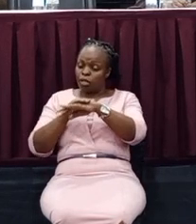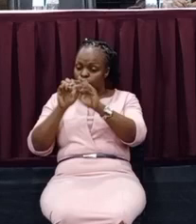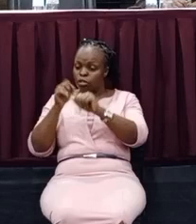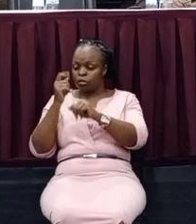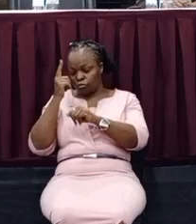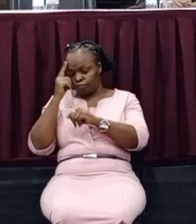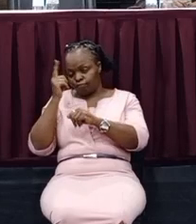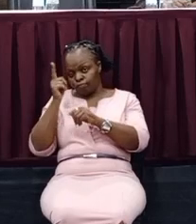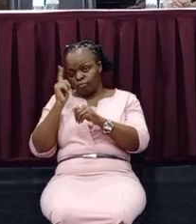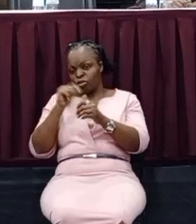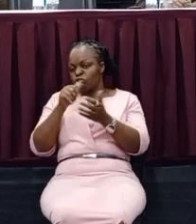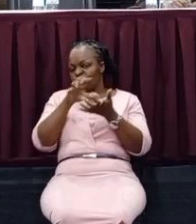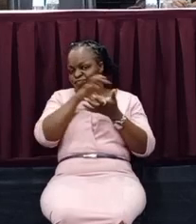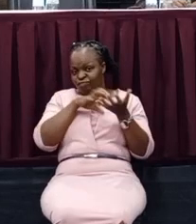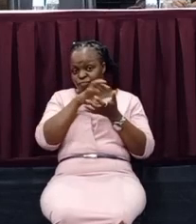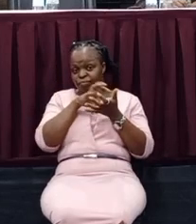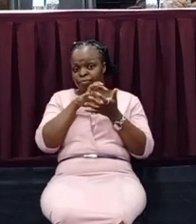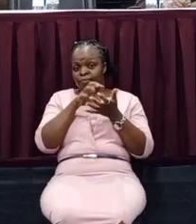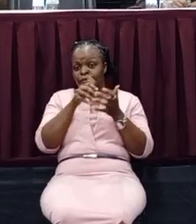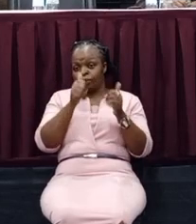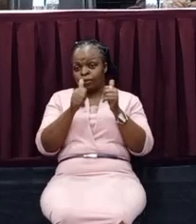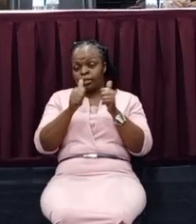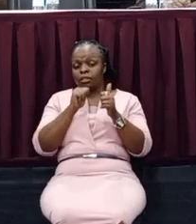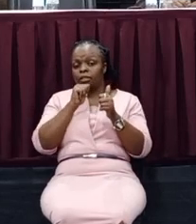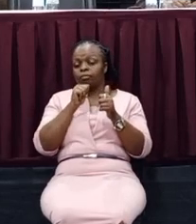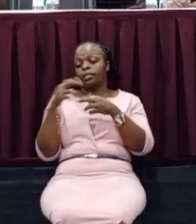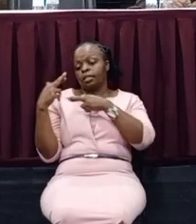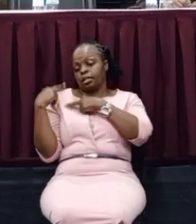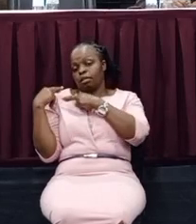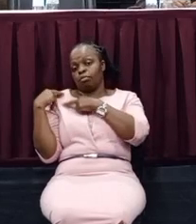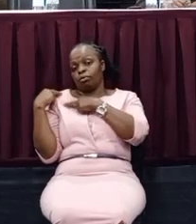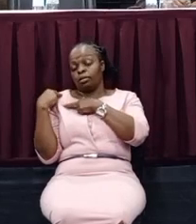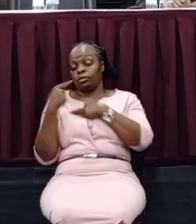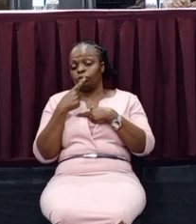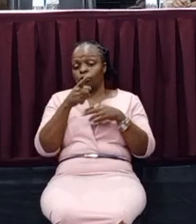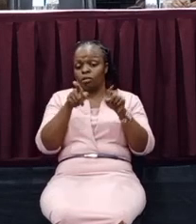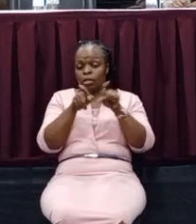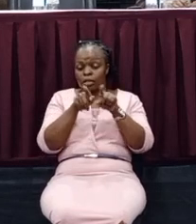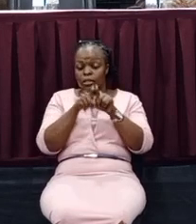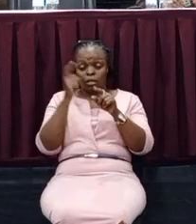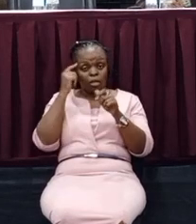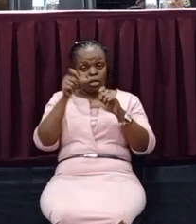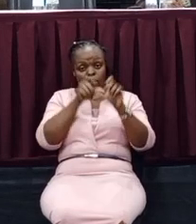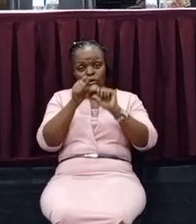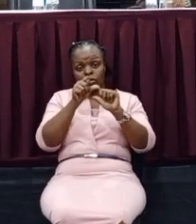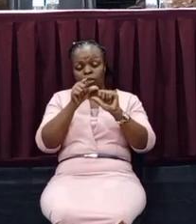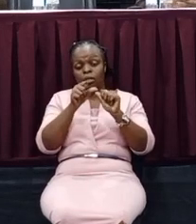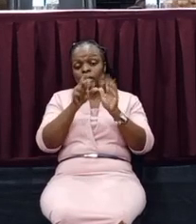very complex, that is reliable. And therefore, as we think about the regulations, let's